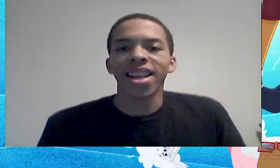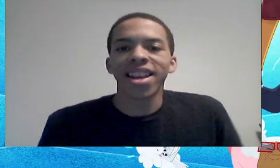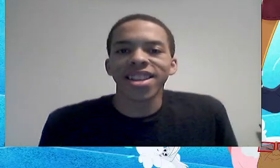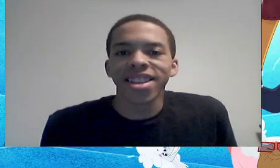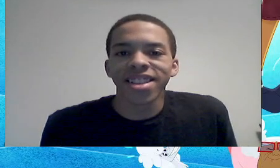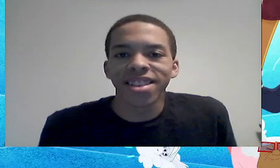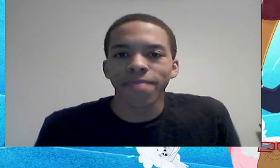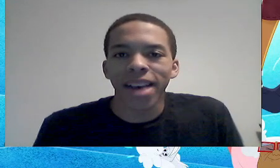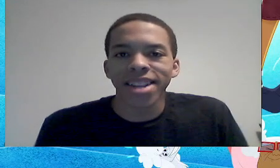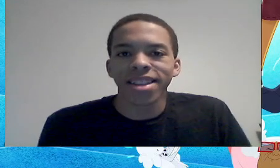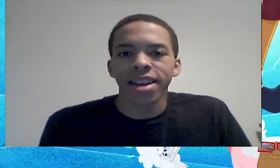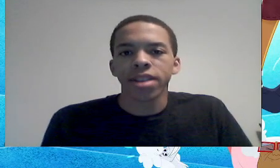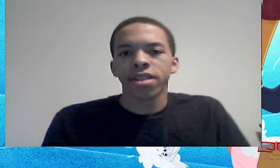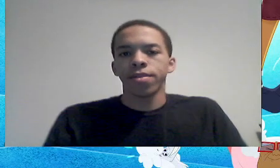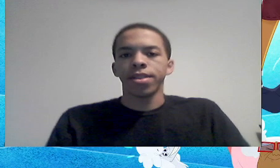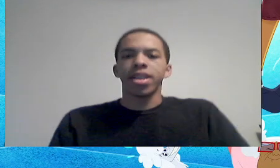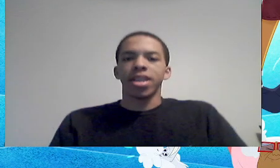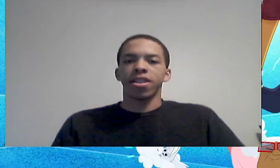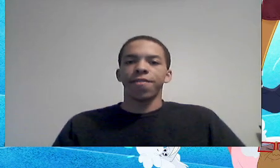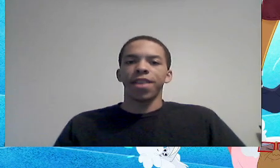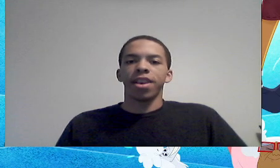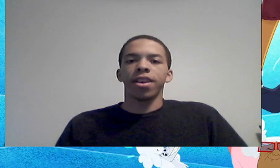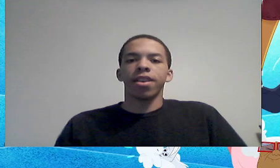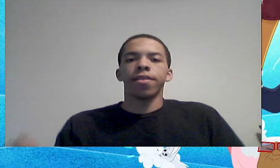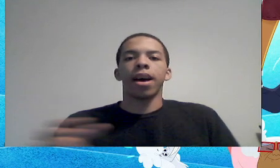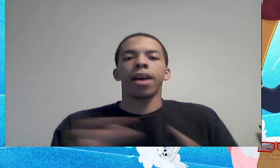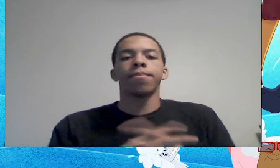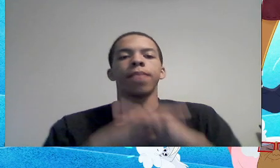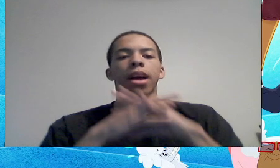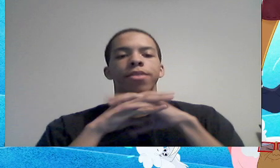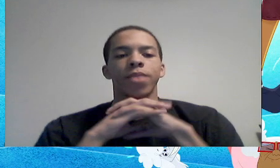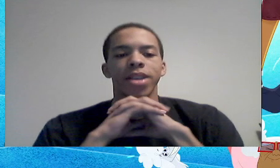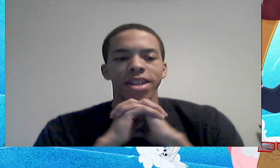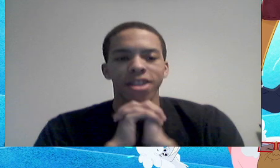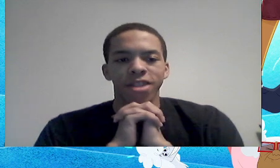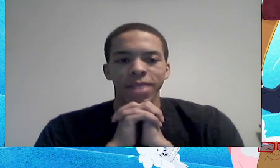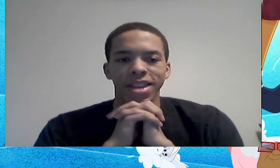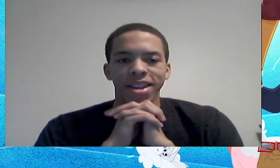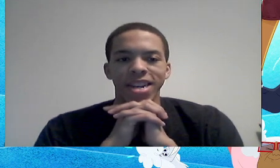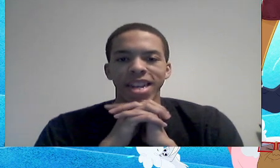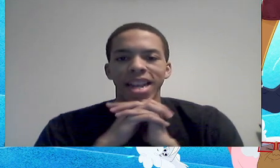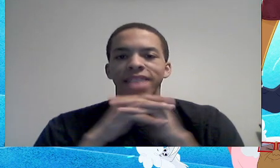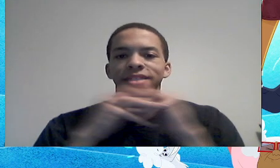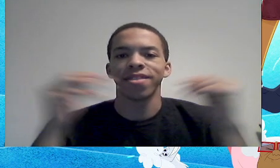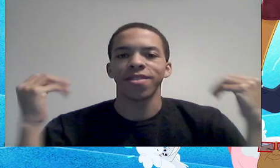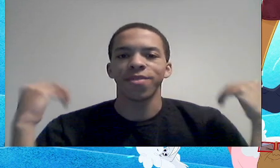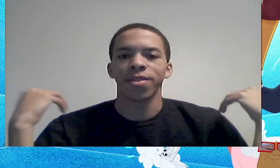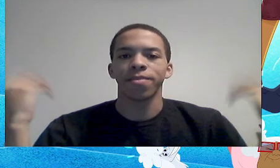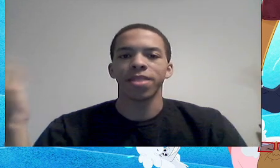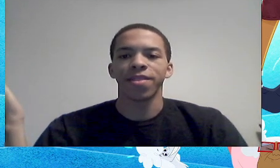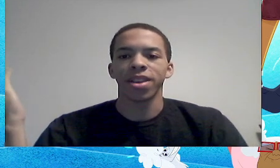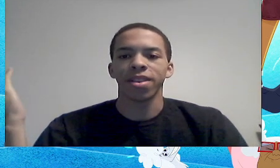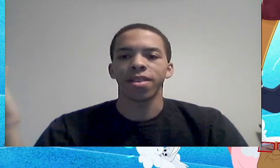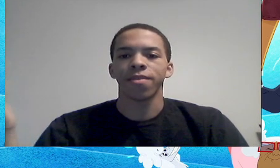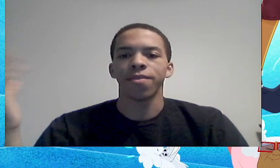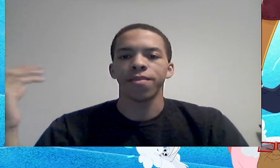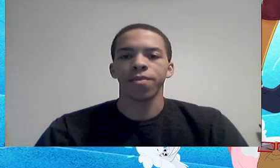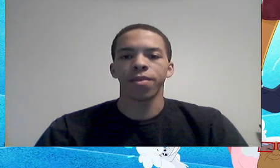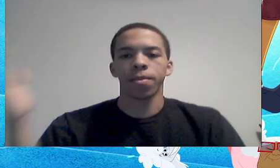Hey Legends, this is Magnus, how you doing? In this video, I just want to speak on, as you can see from